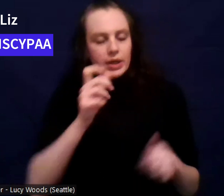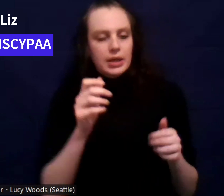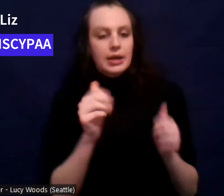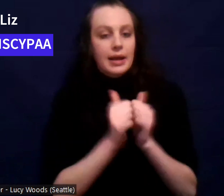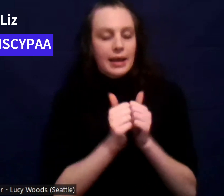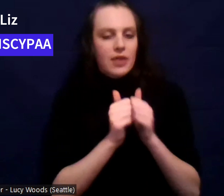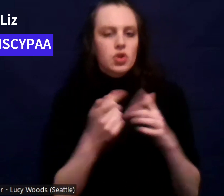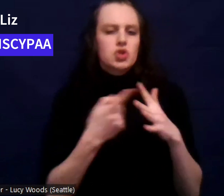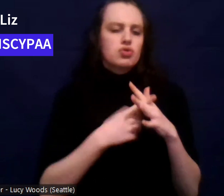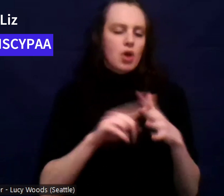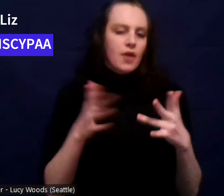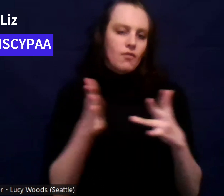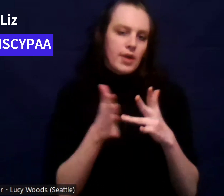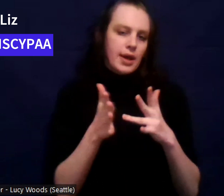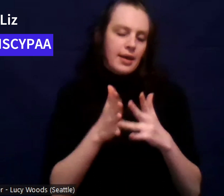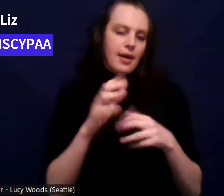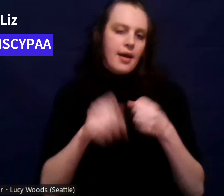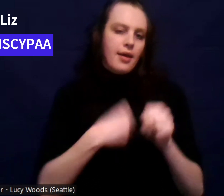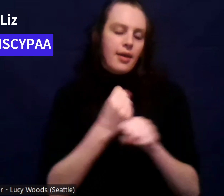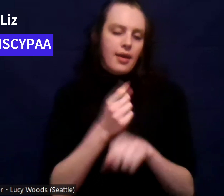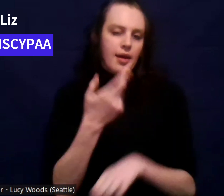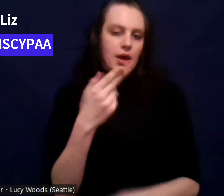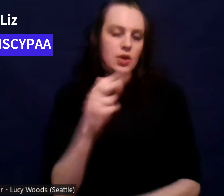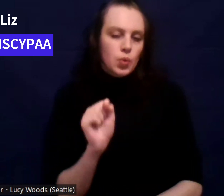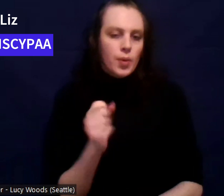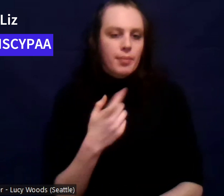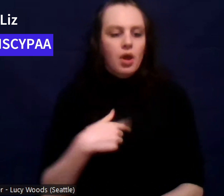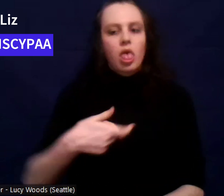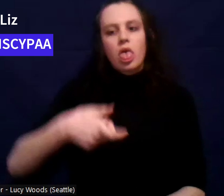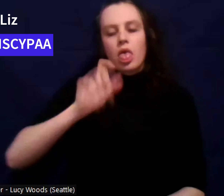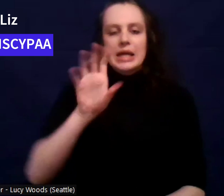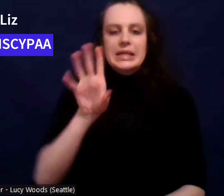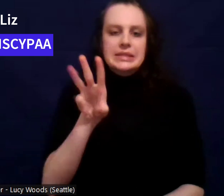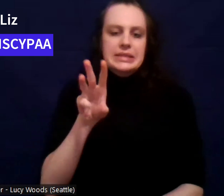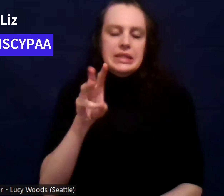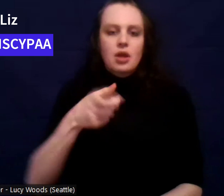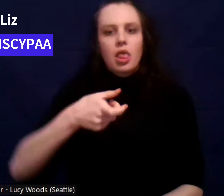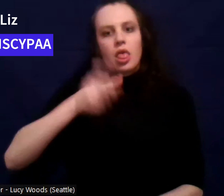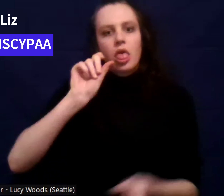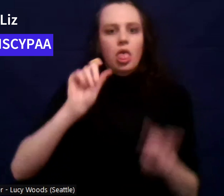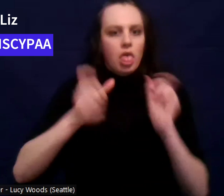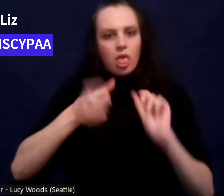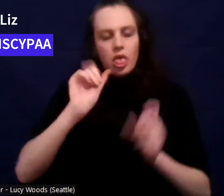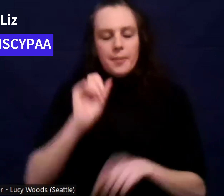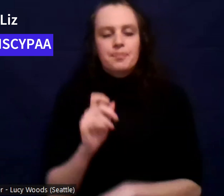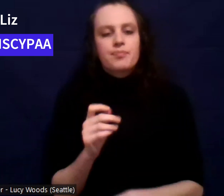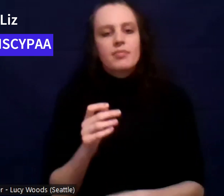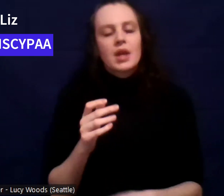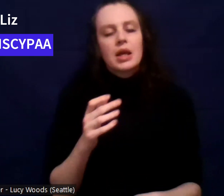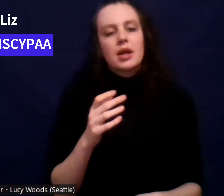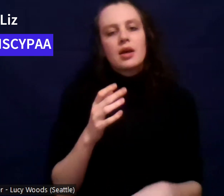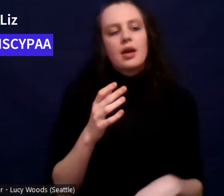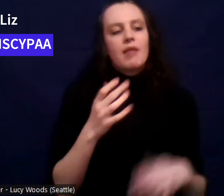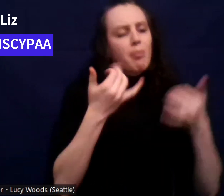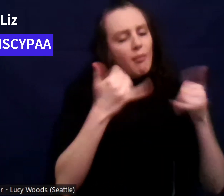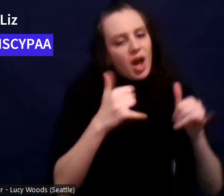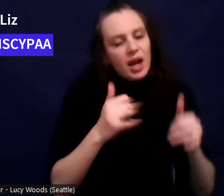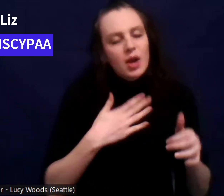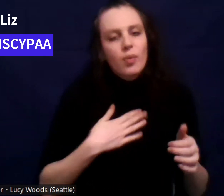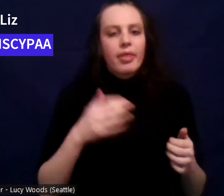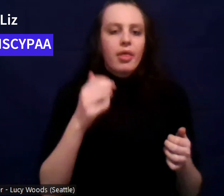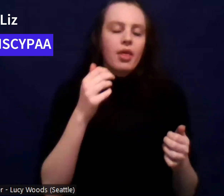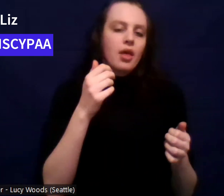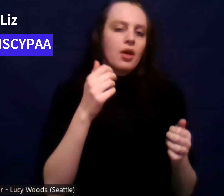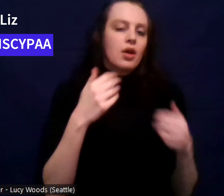had like six shots. It was like a huge sleepover with like 12 girls. then like these guys came over and brought us, um, like